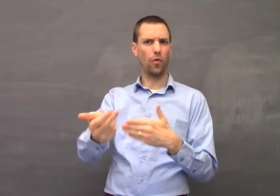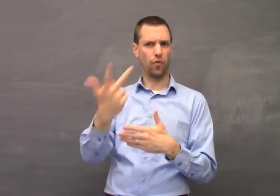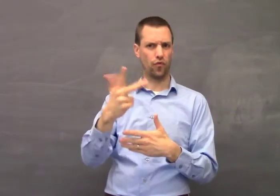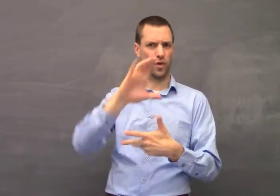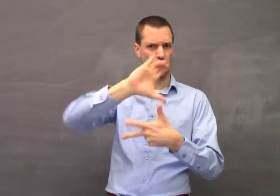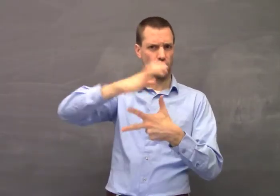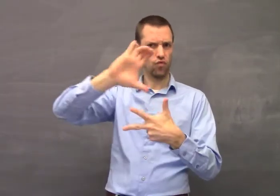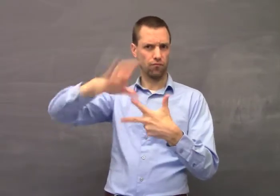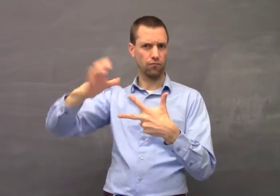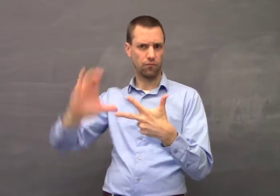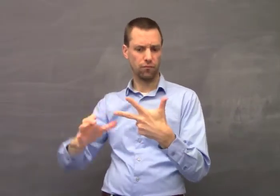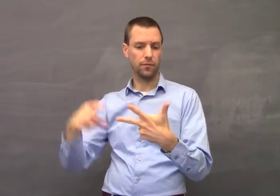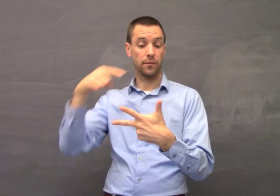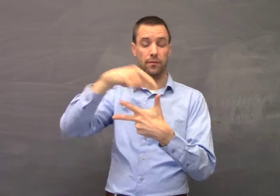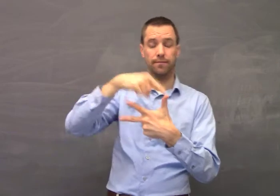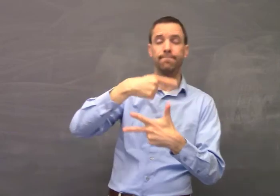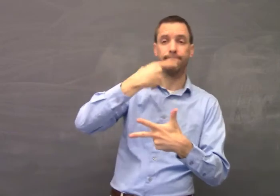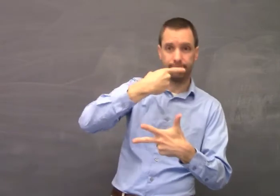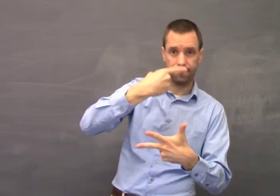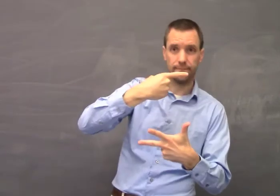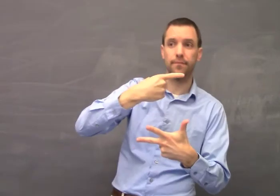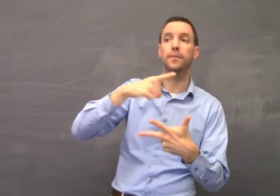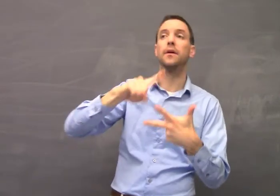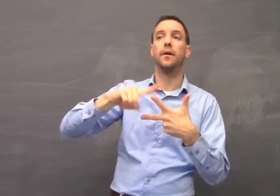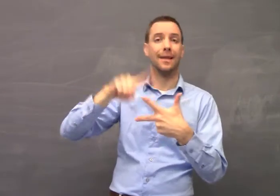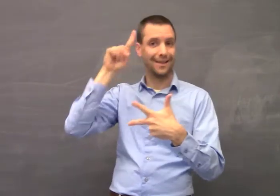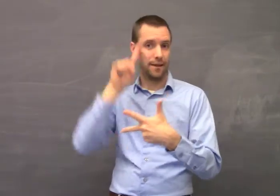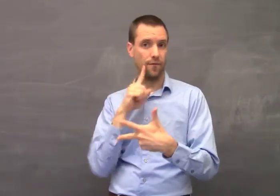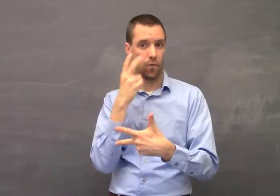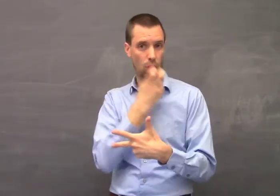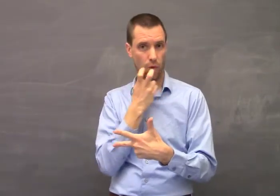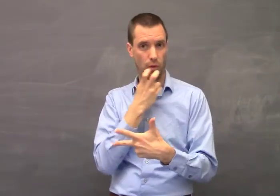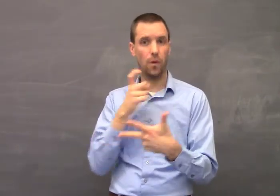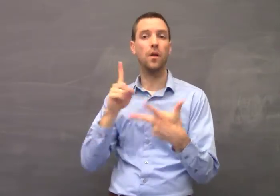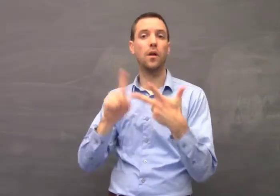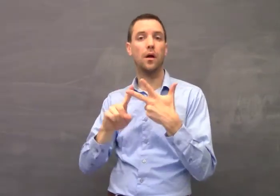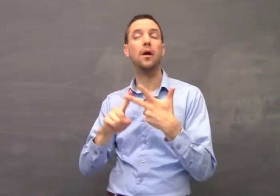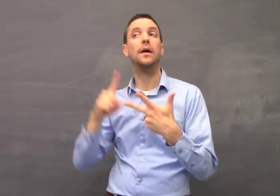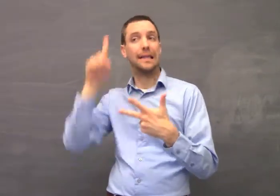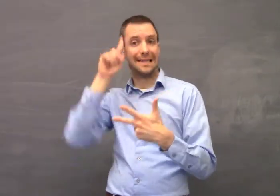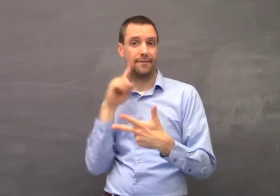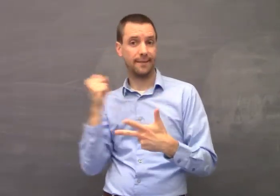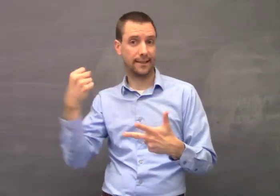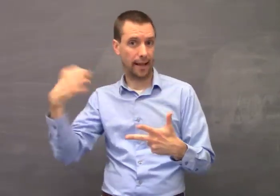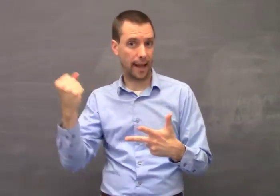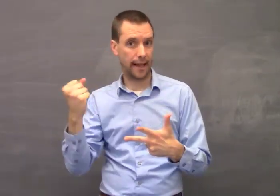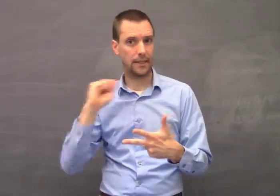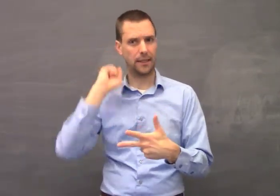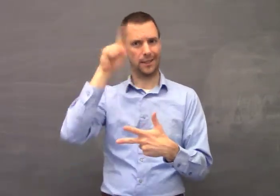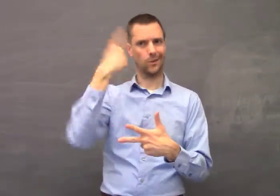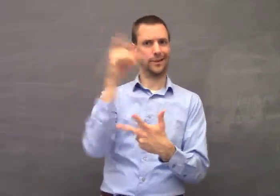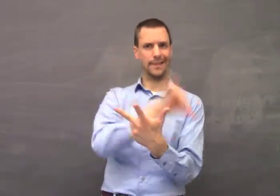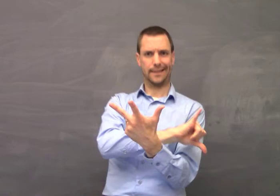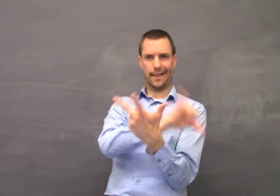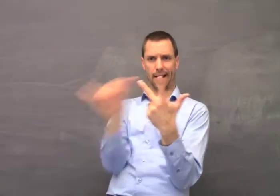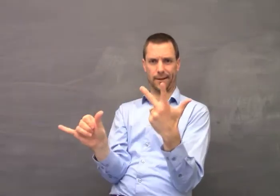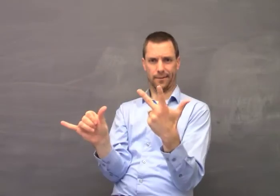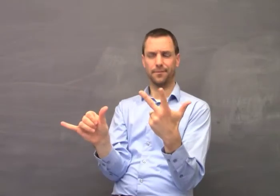all three groups, the hearing children, the deaf children who use spoken language, and the deaf children who use sign language, they all